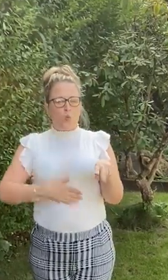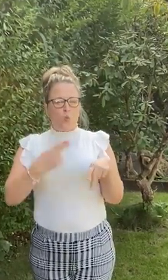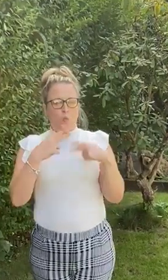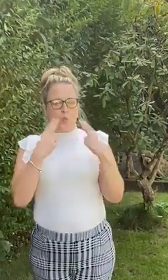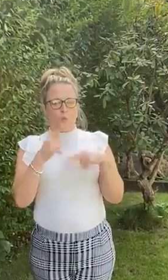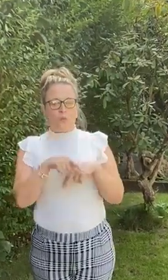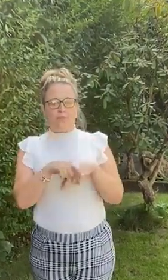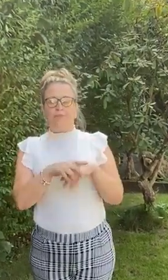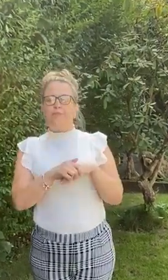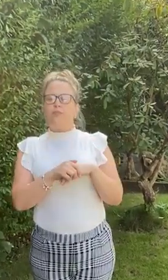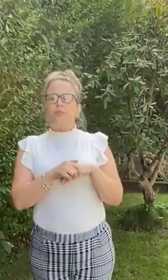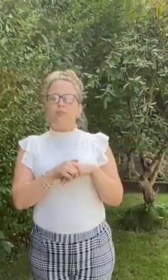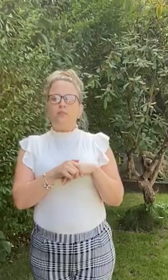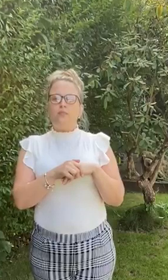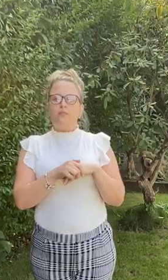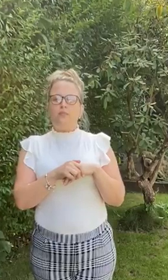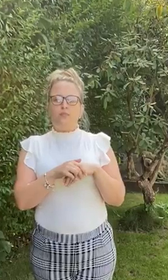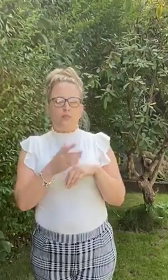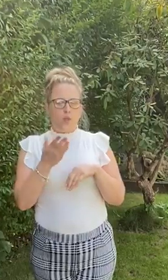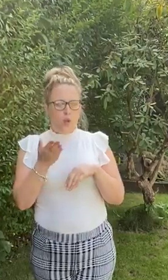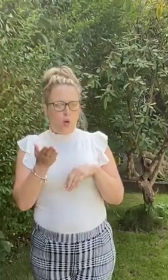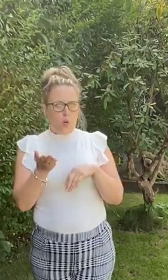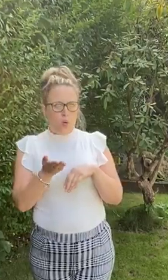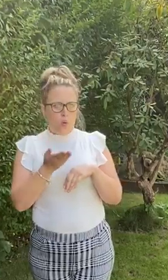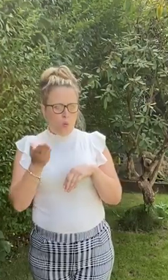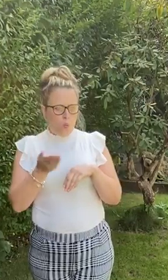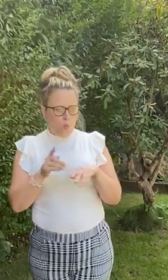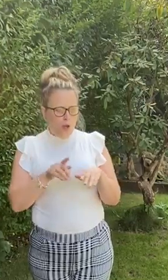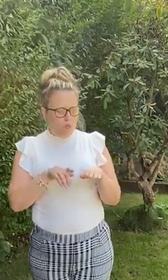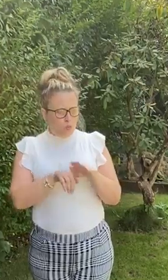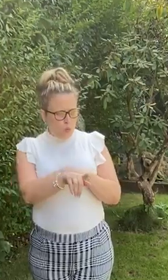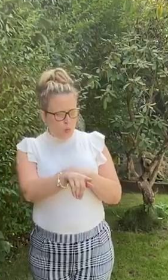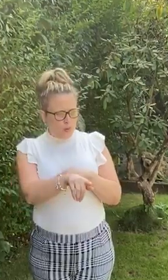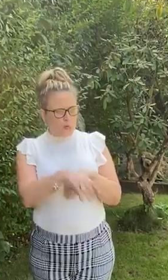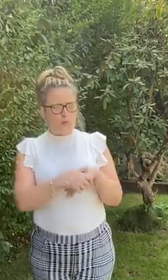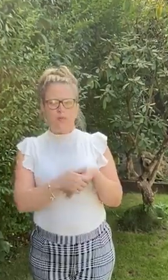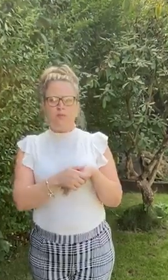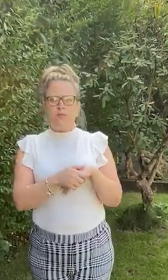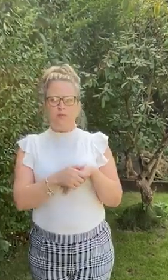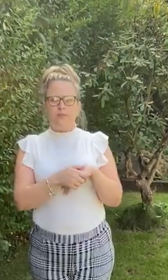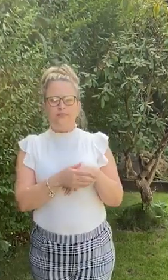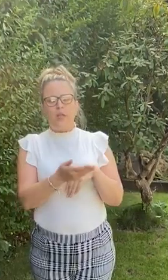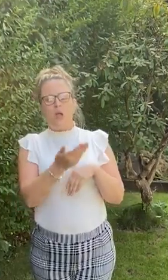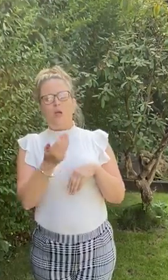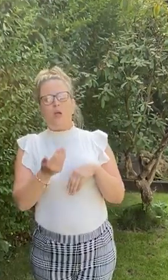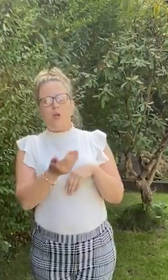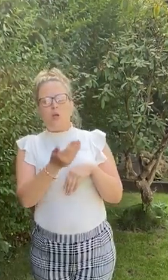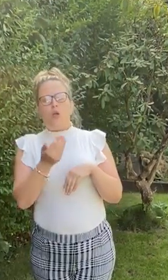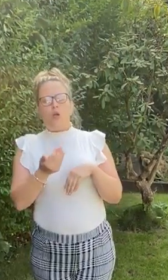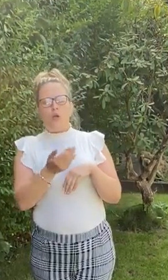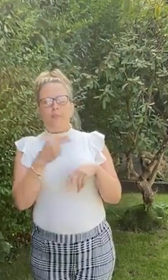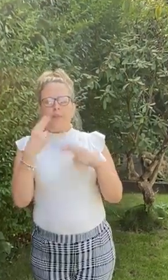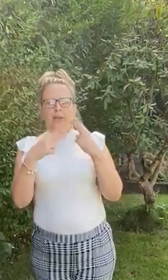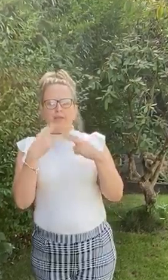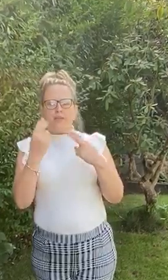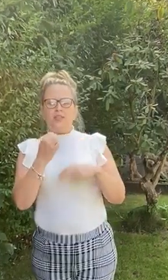Where are you going to, little brown mouse? Come and have tea in my treetop house.